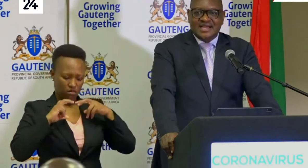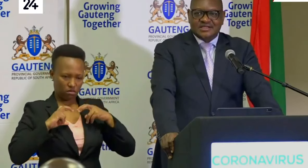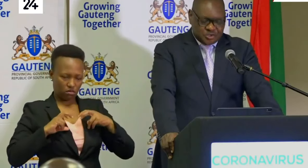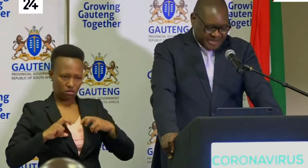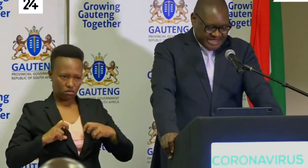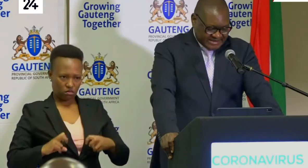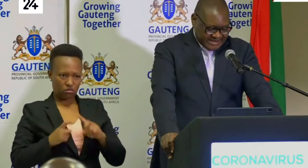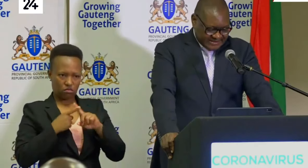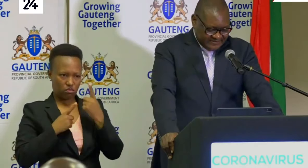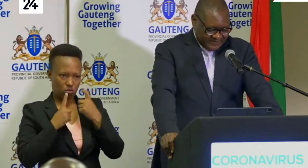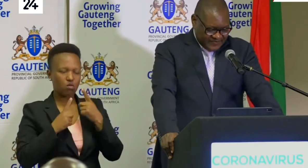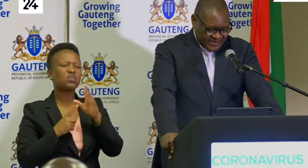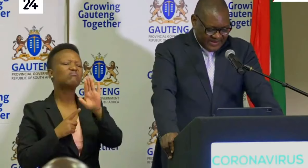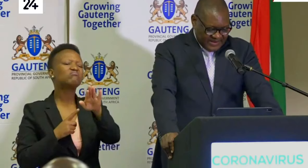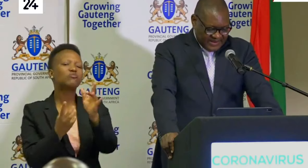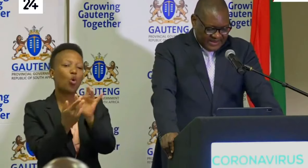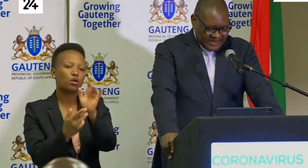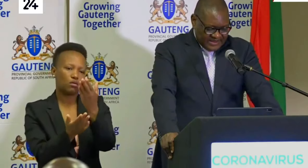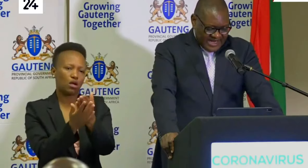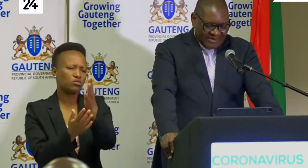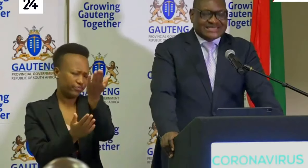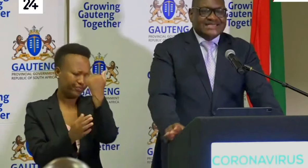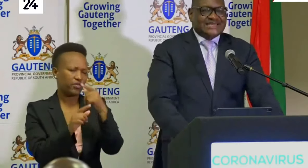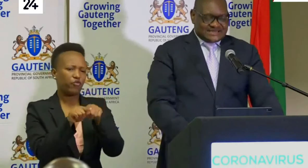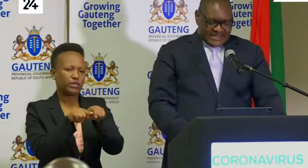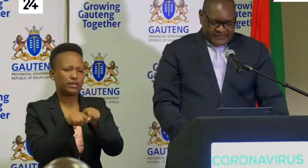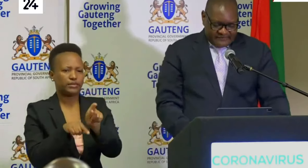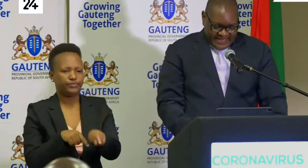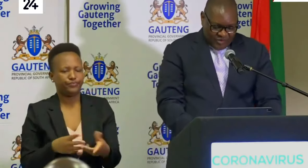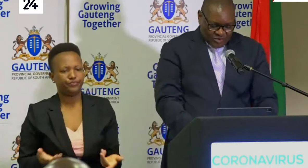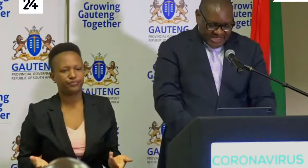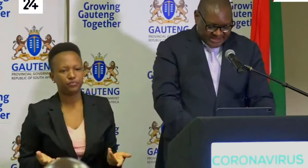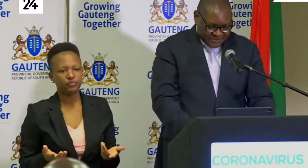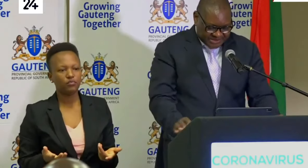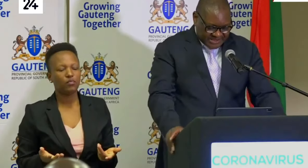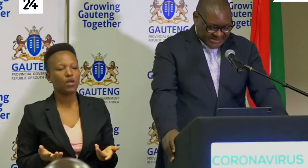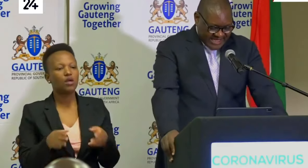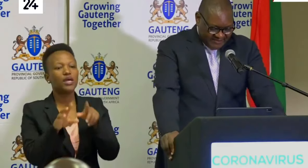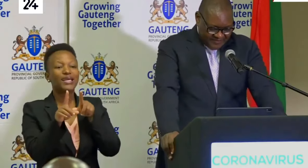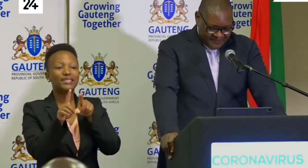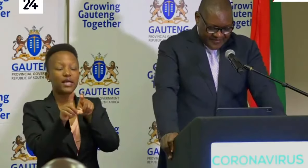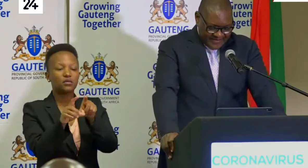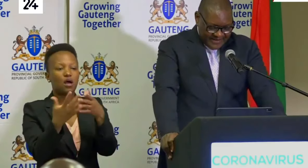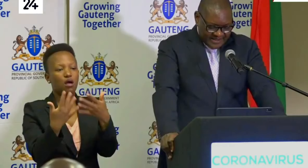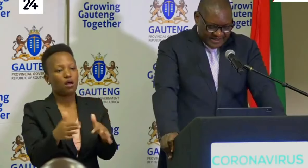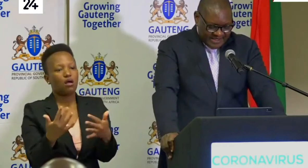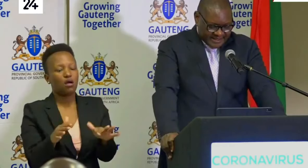to be tested. Our tracers have been very good at using this app